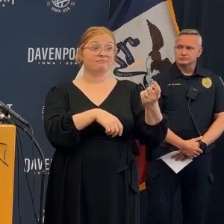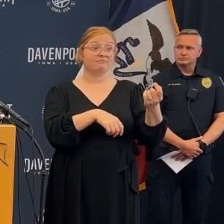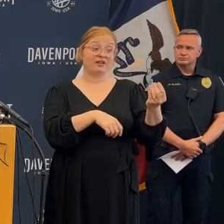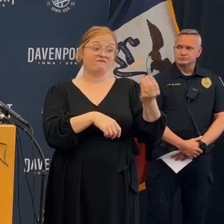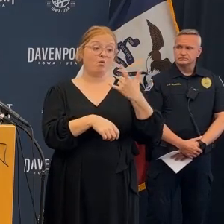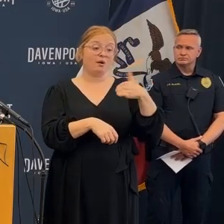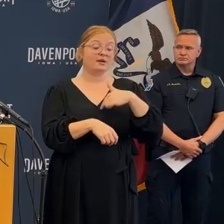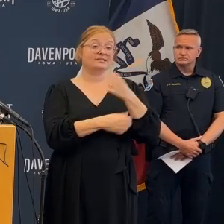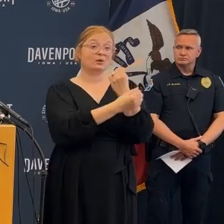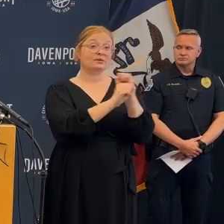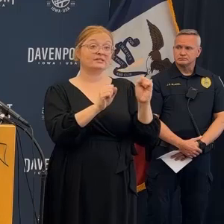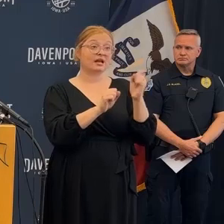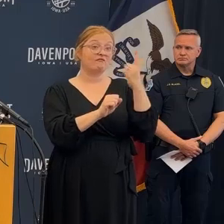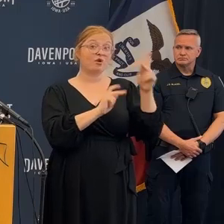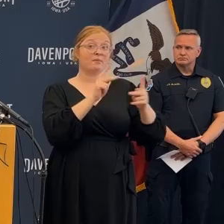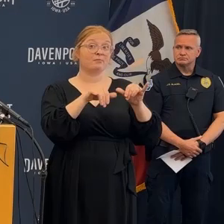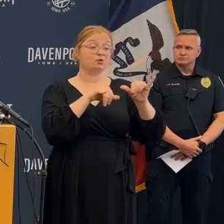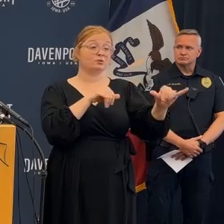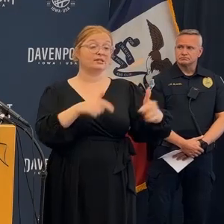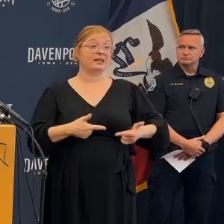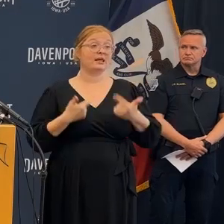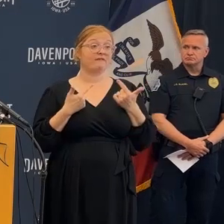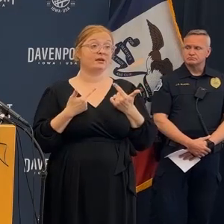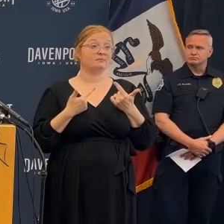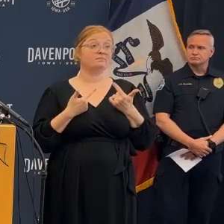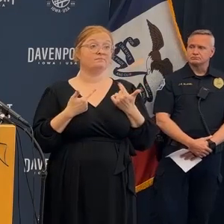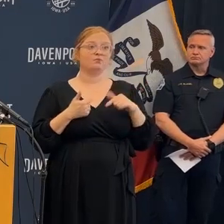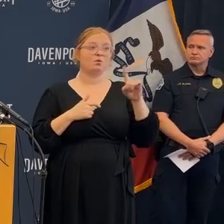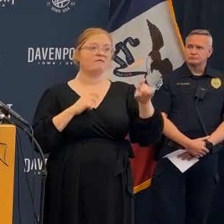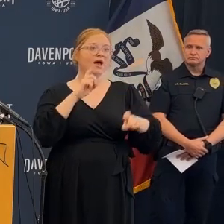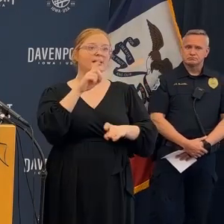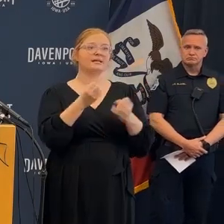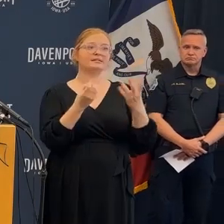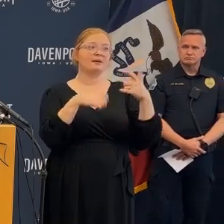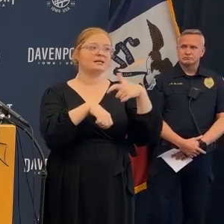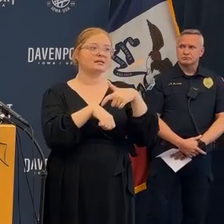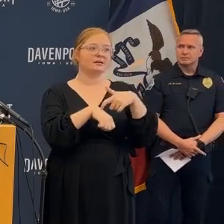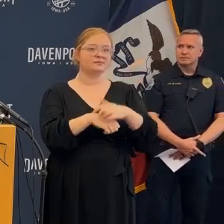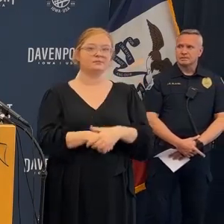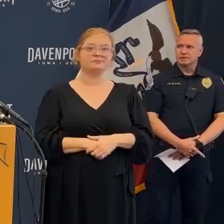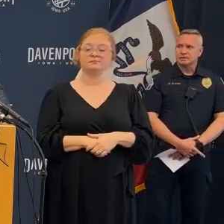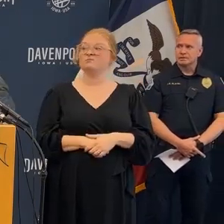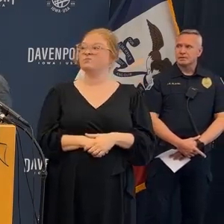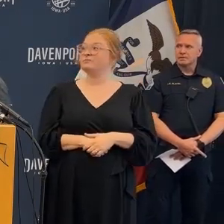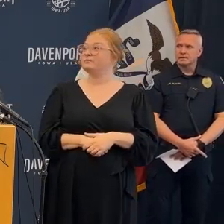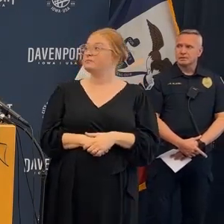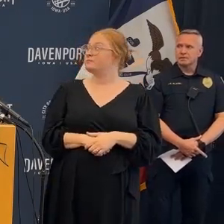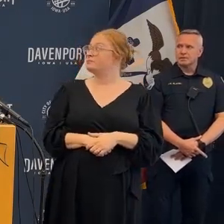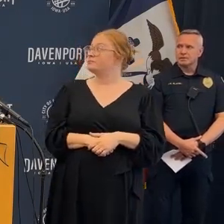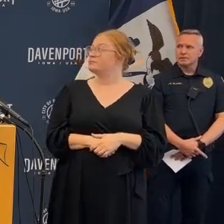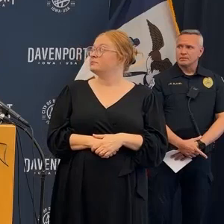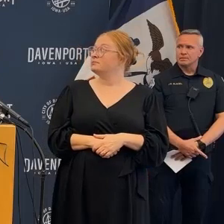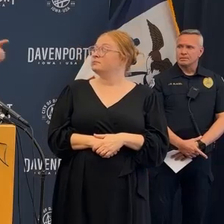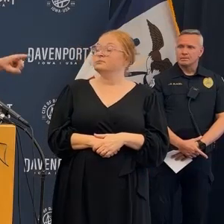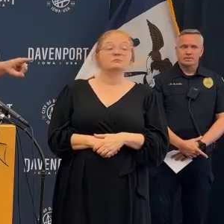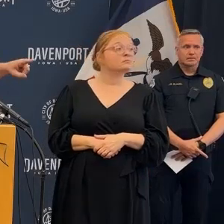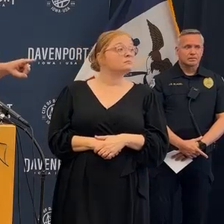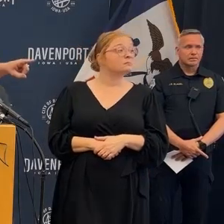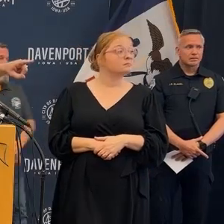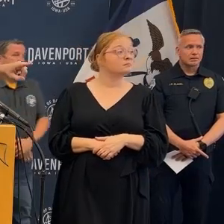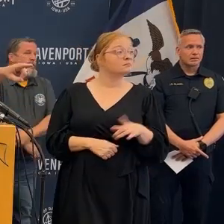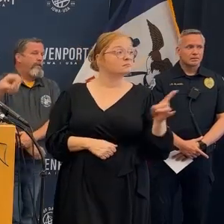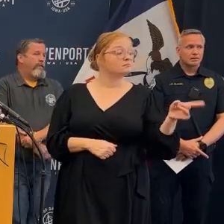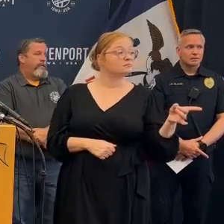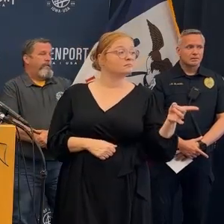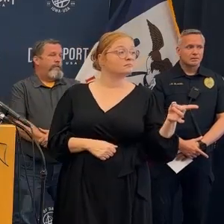in january they let us know the building is structurally sound or they would have to vacate it they came back and said the building was structurally sound at that time and